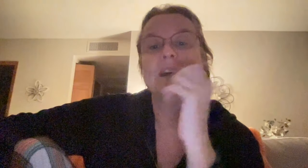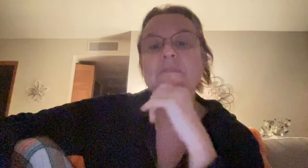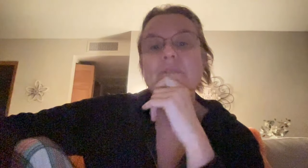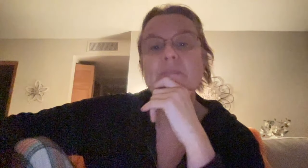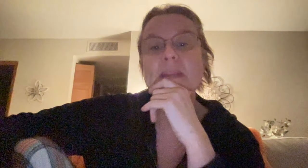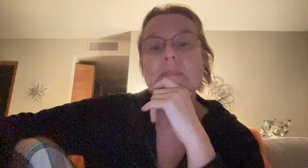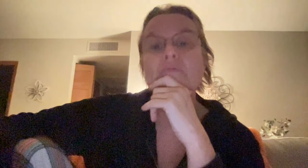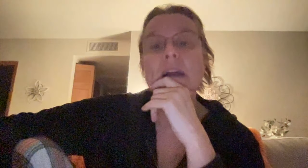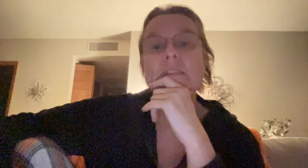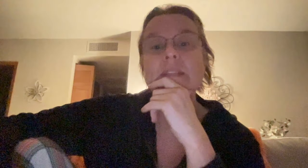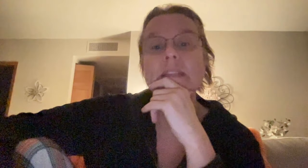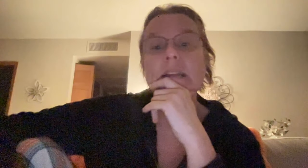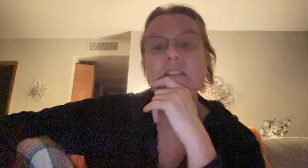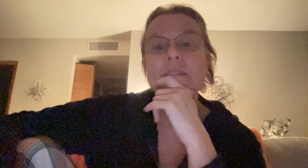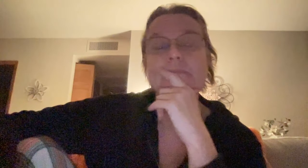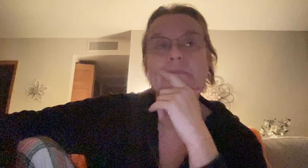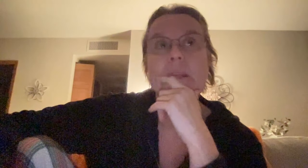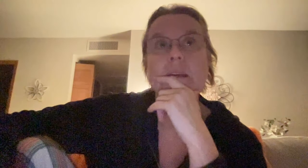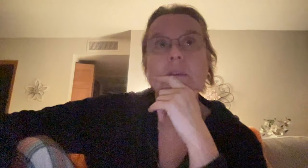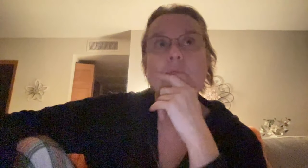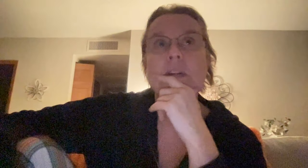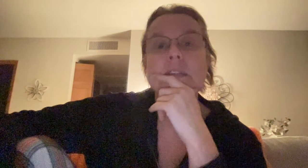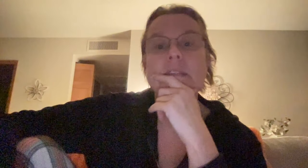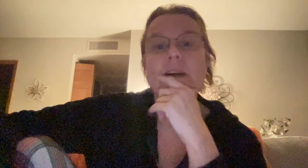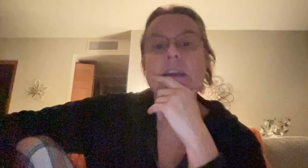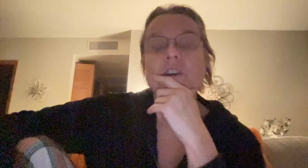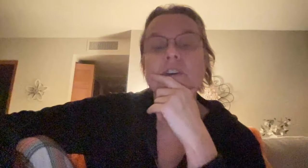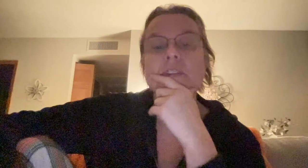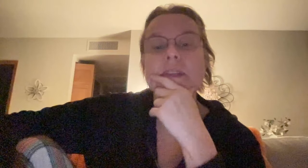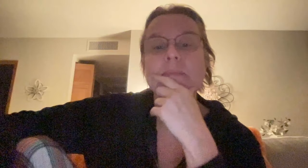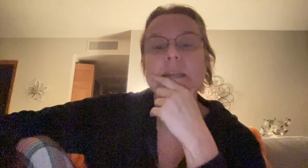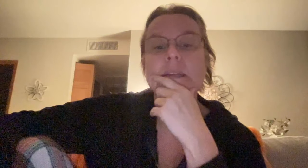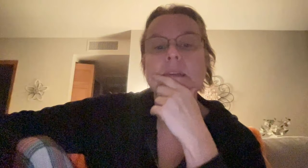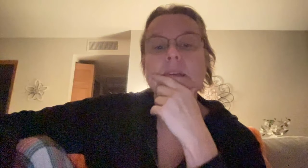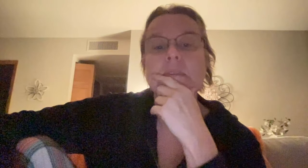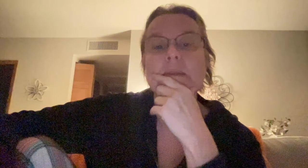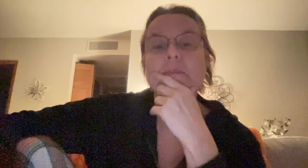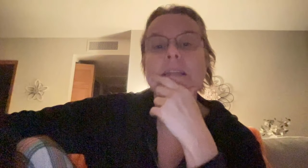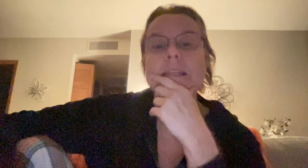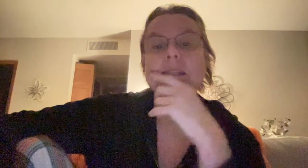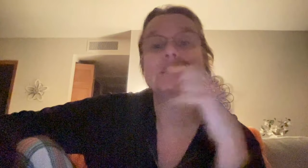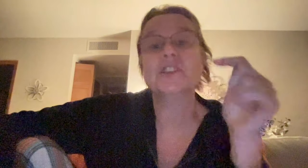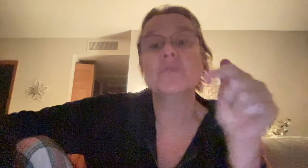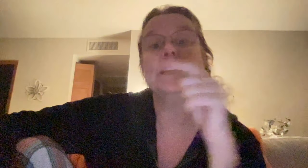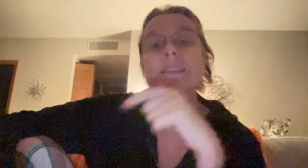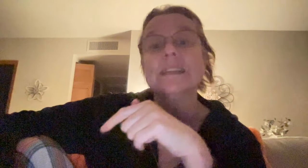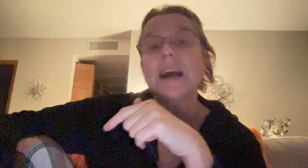really helpful for me prior to the election was if I heard something being processed to go into the